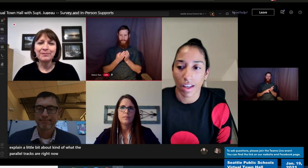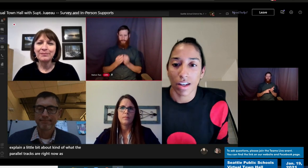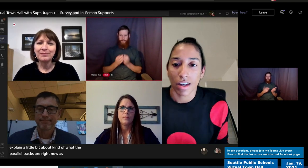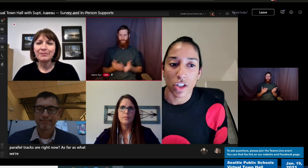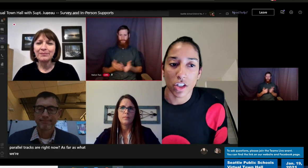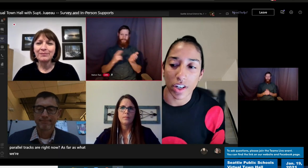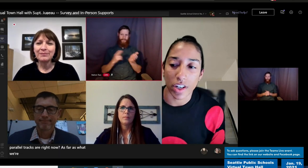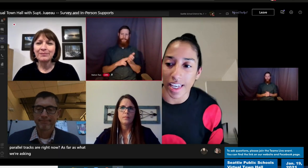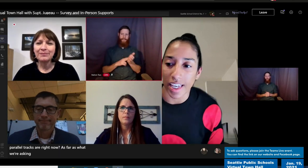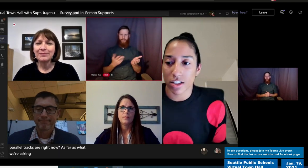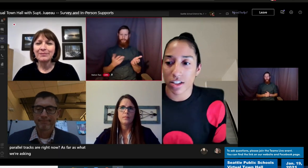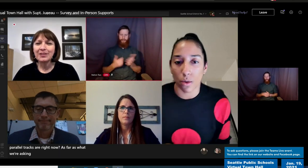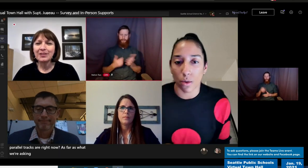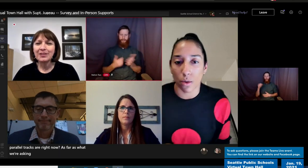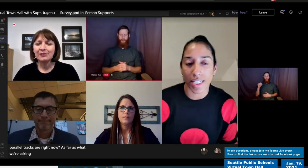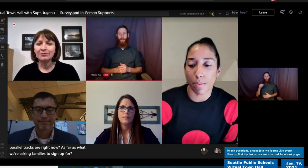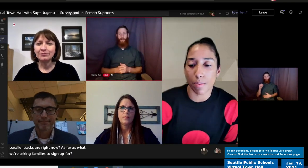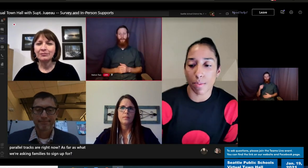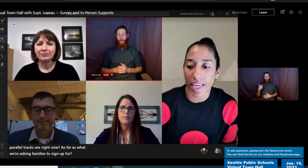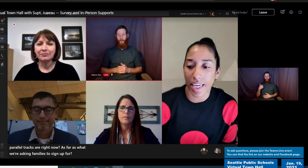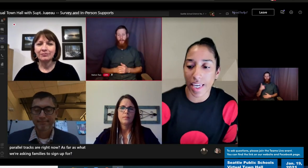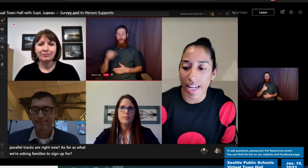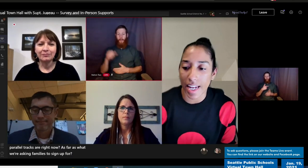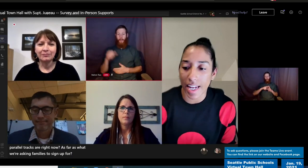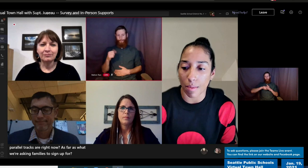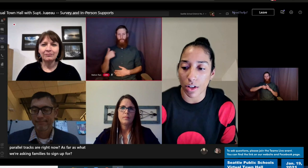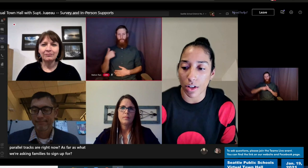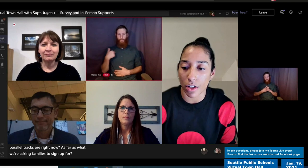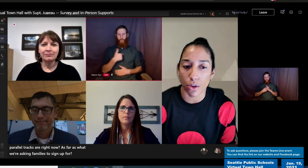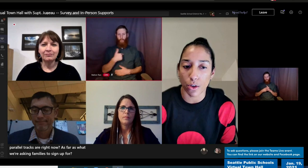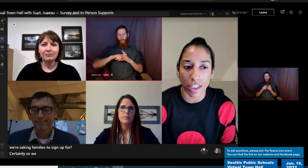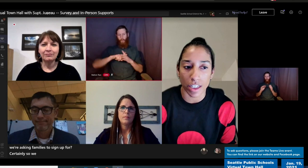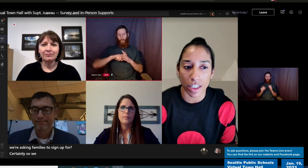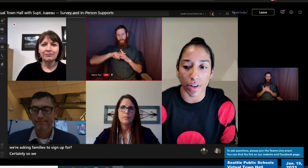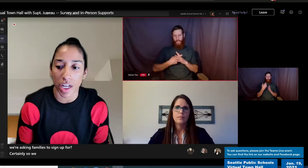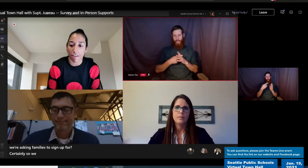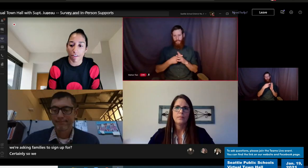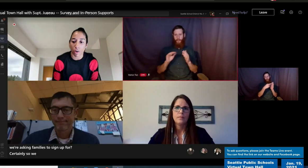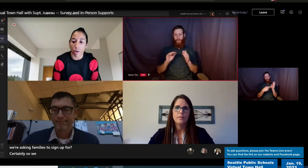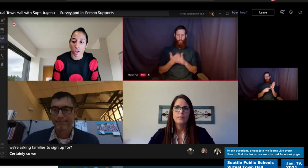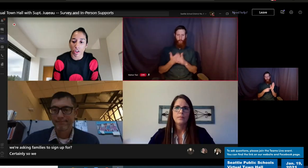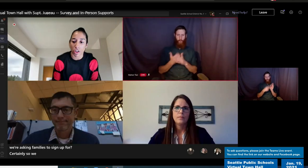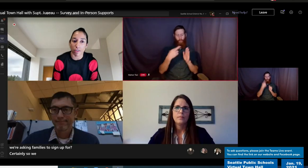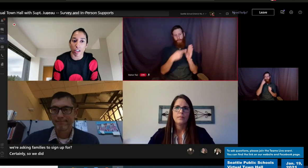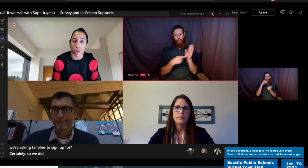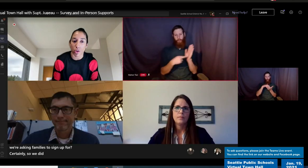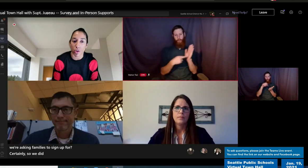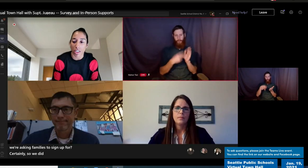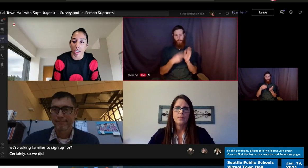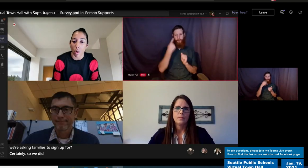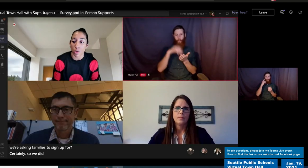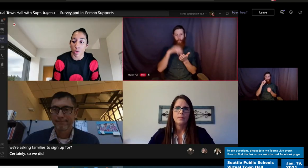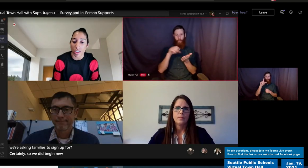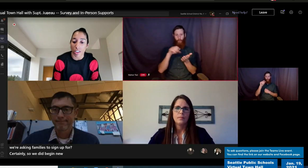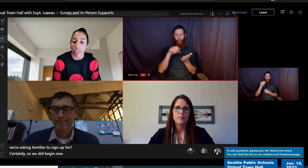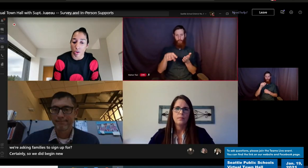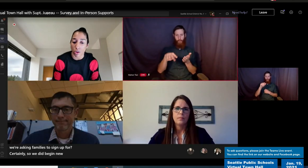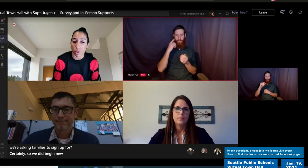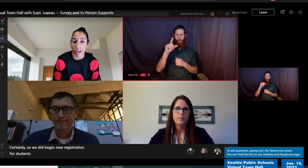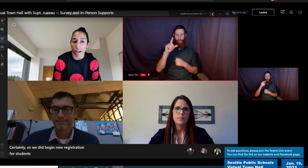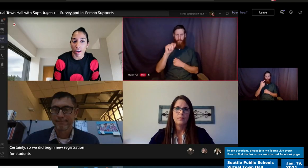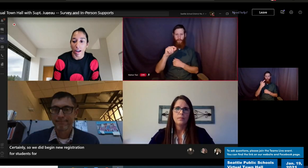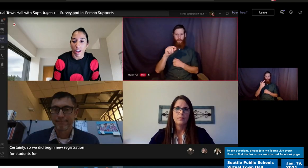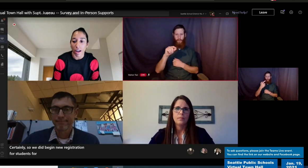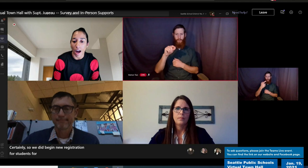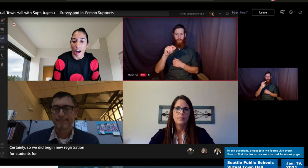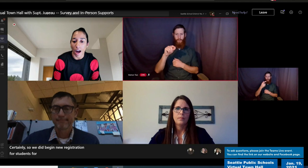Certainly. So we did begin new registration for students for the 21-22 school year